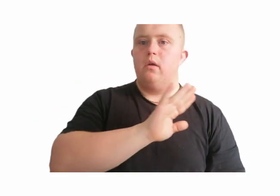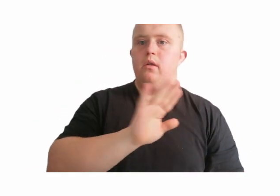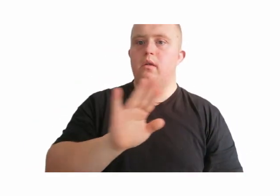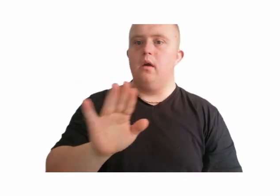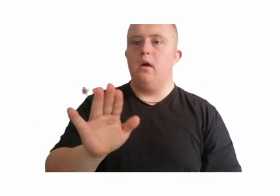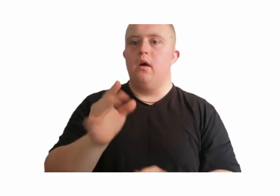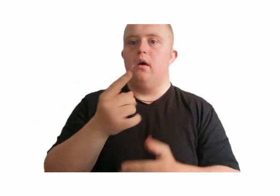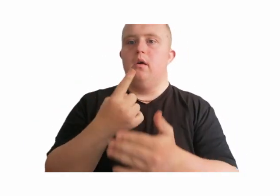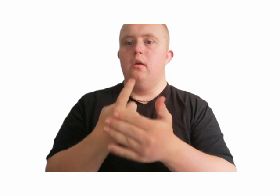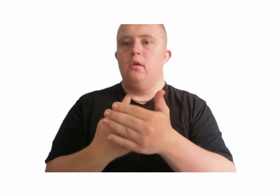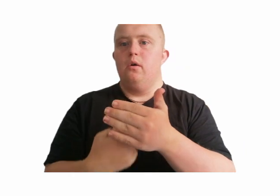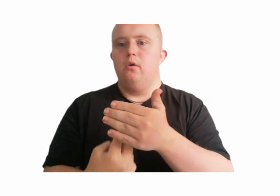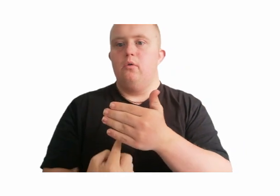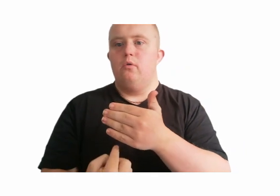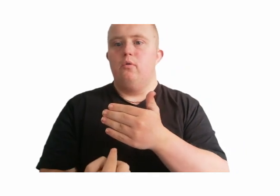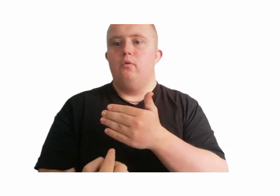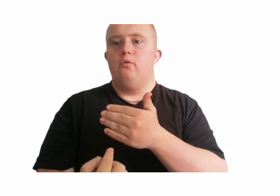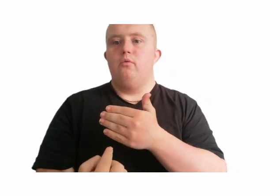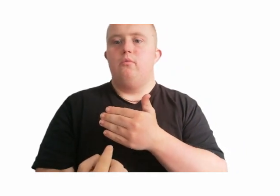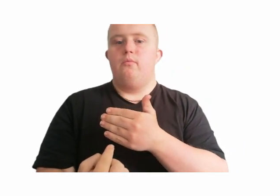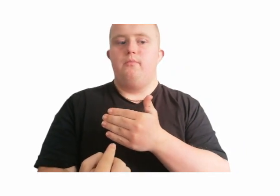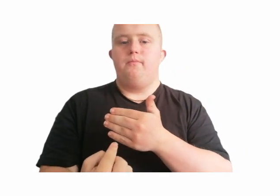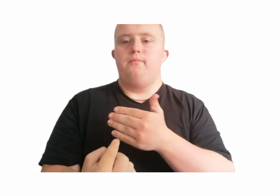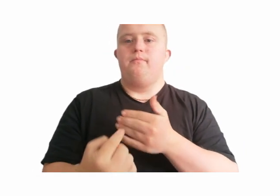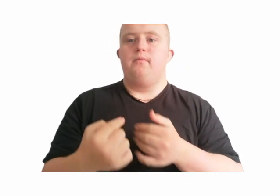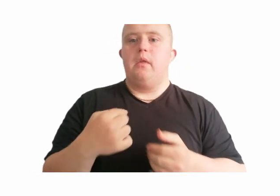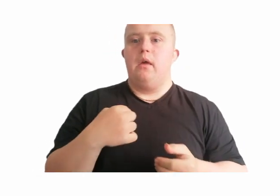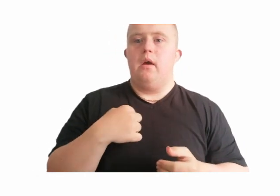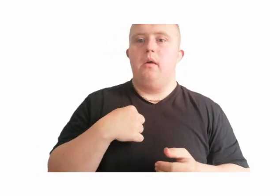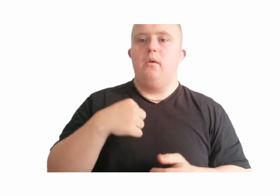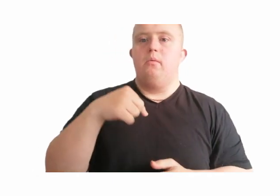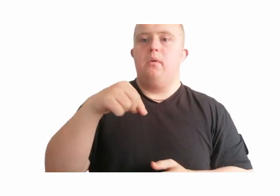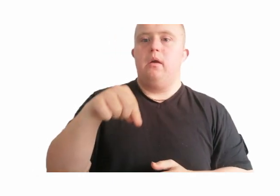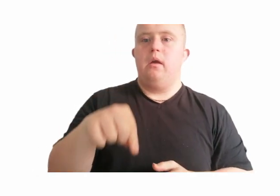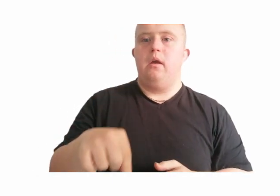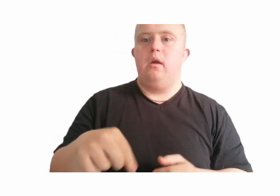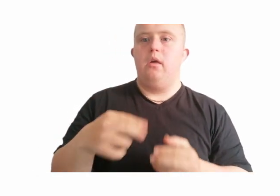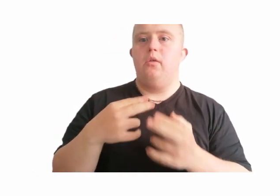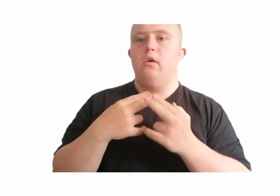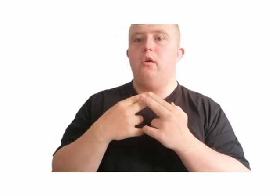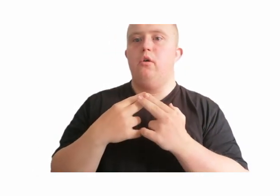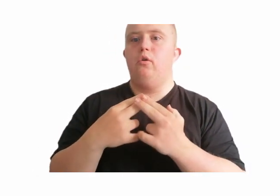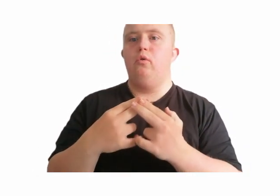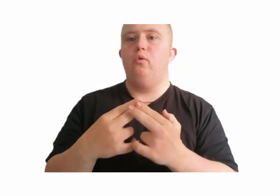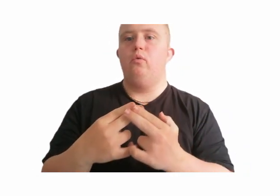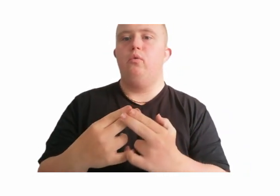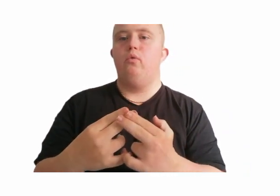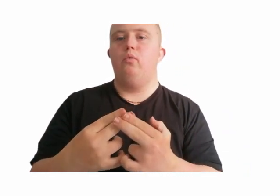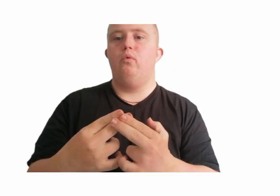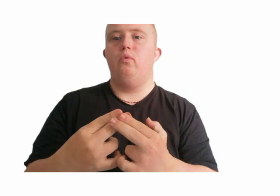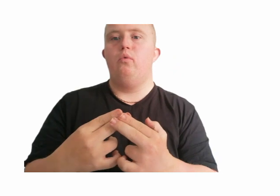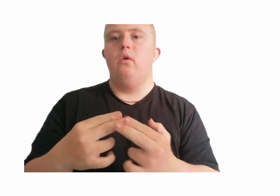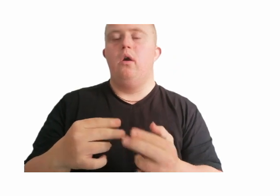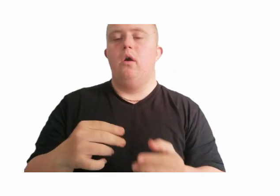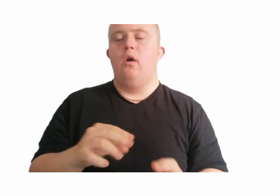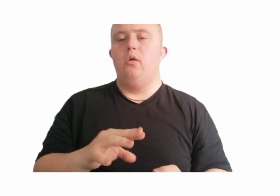you are not alone, but I am here with you